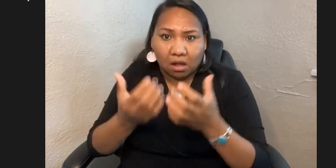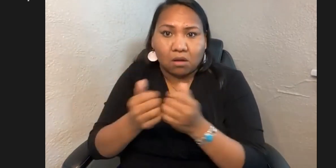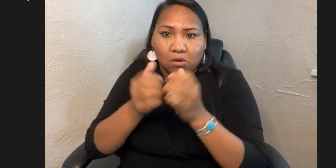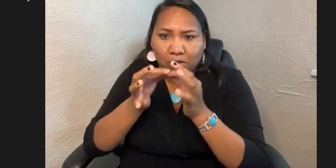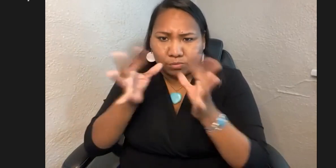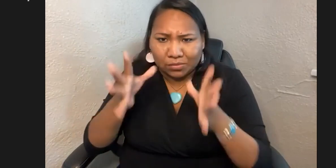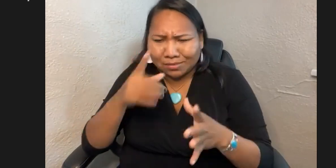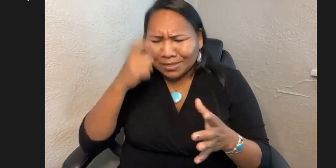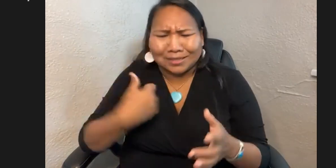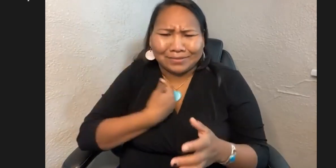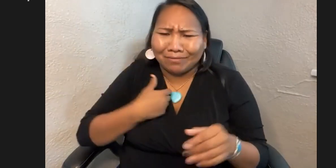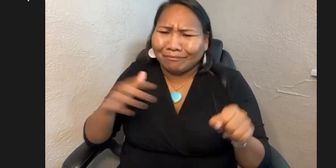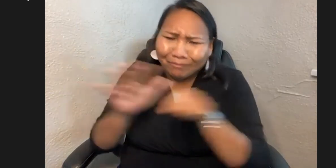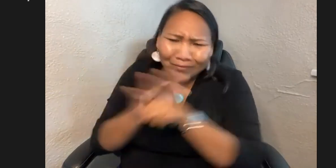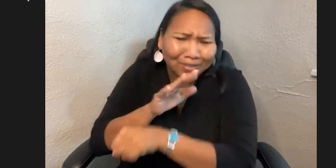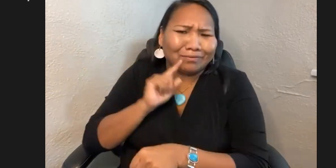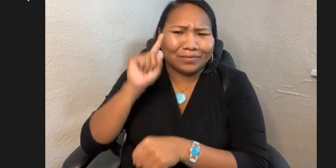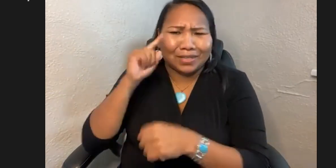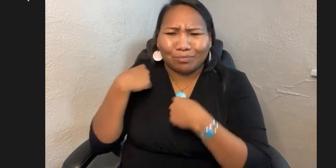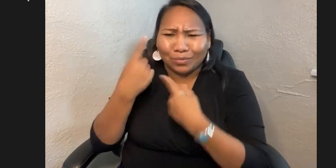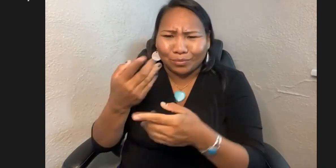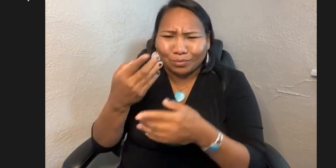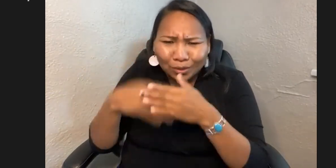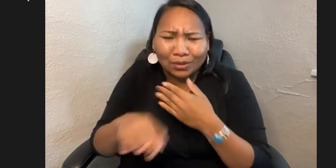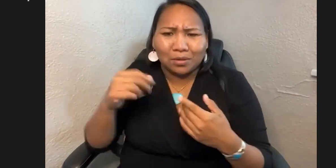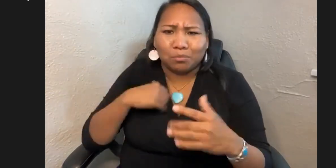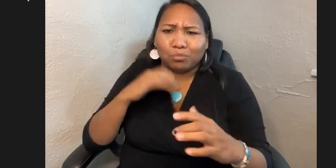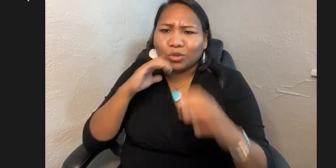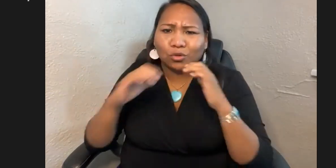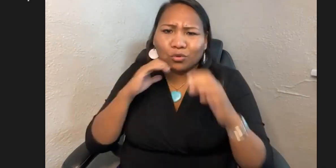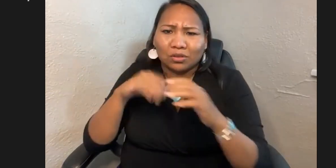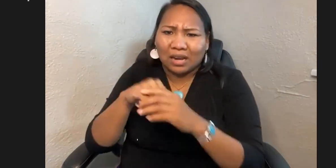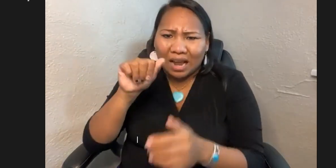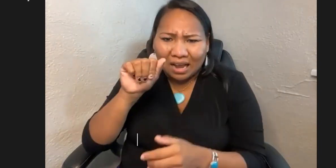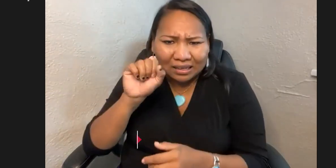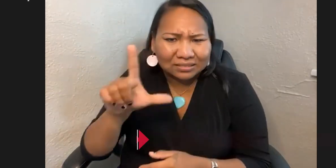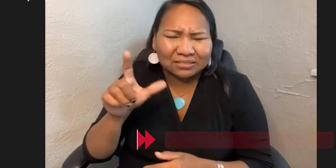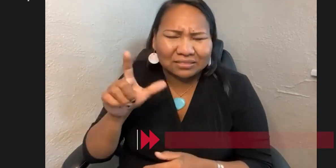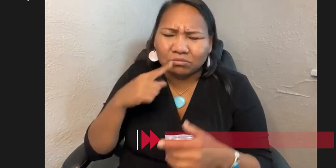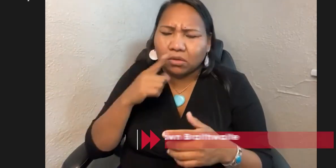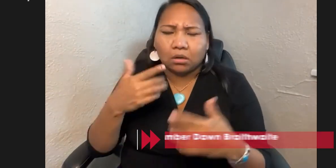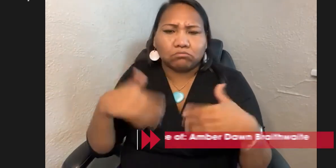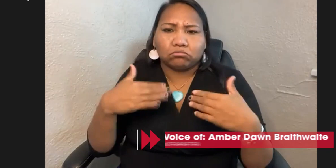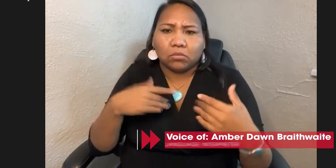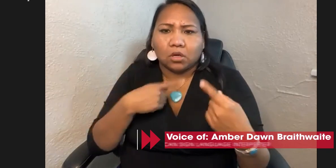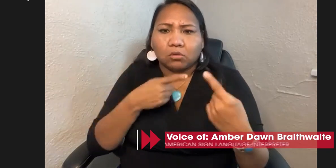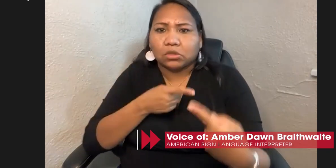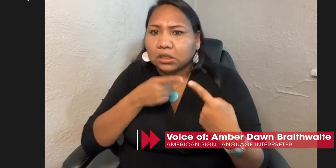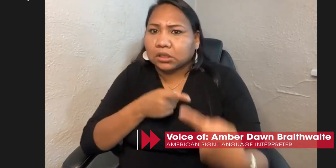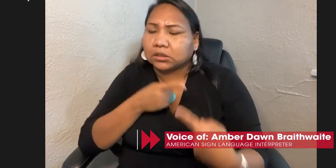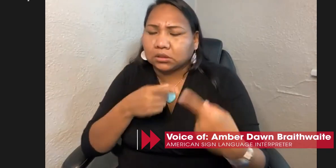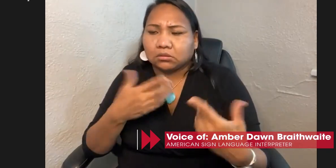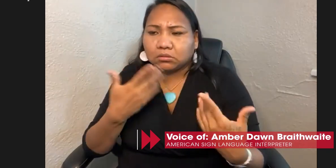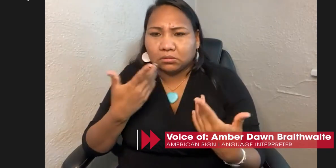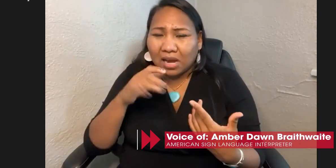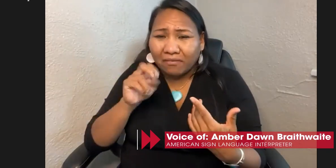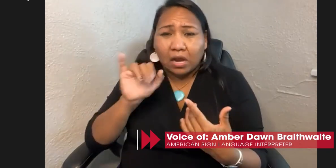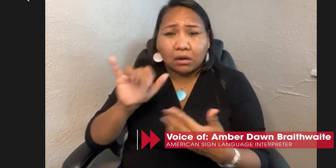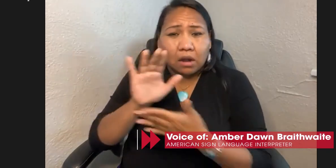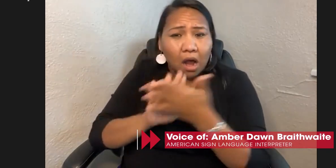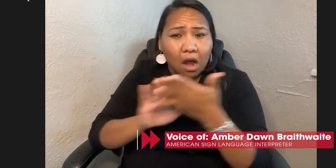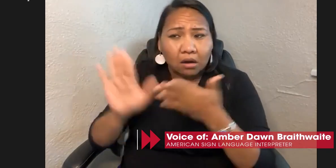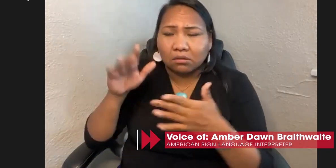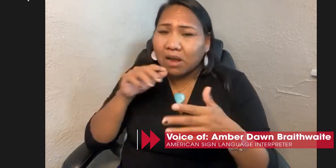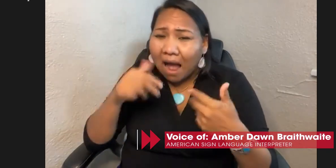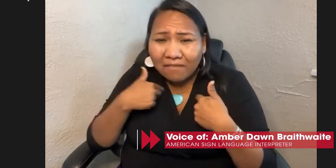and trying to understand was a very big struggle for me. And I've been profoundly deaf since I was born. I've always communicated with